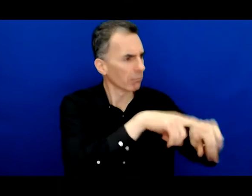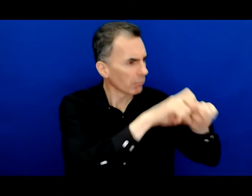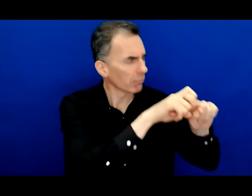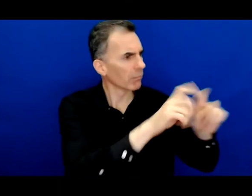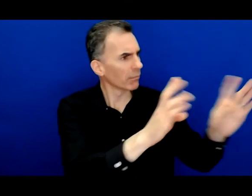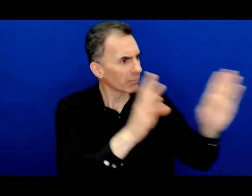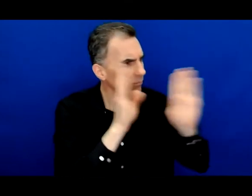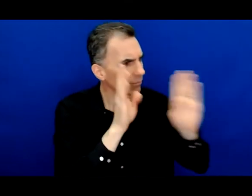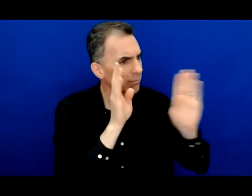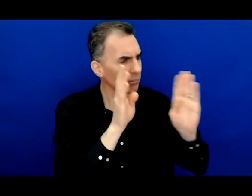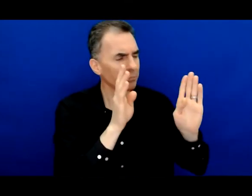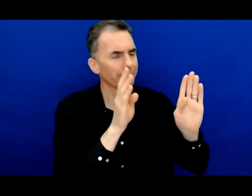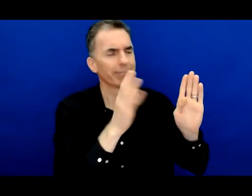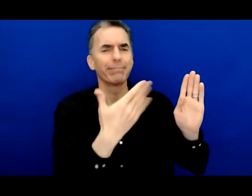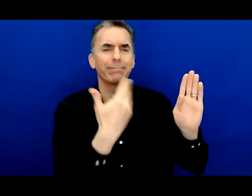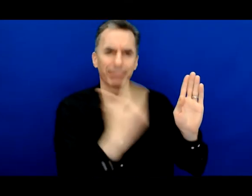to really